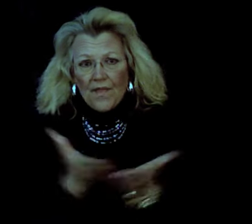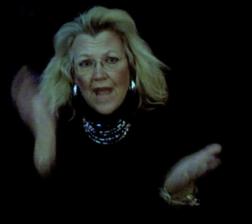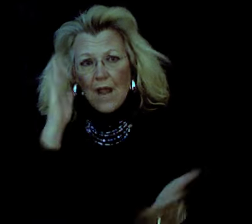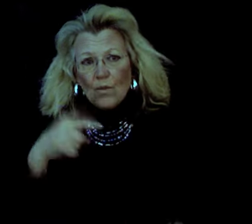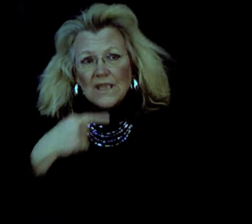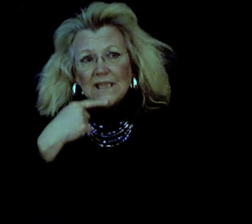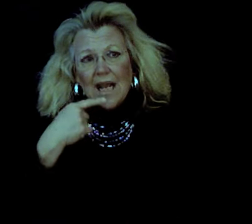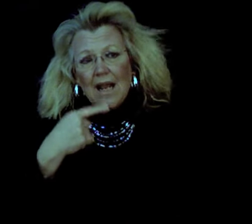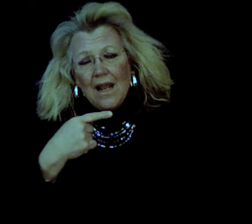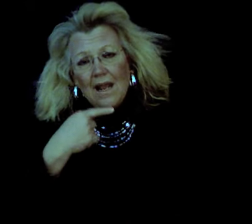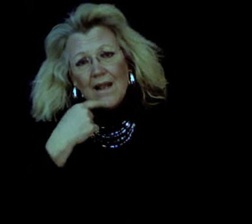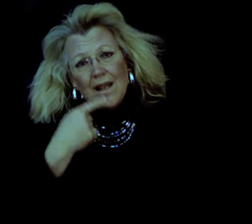they would say